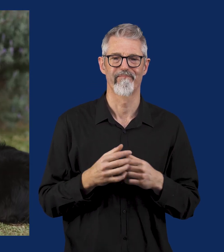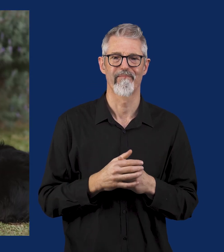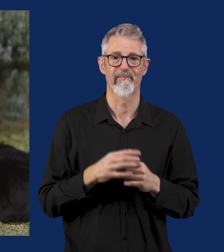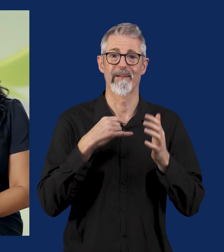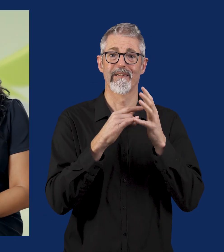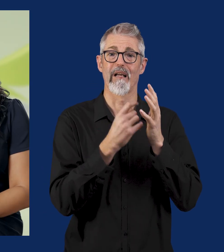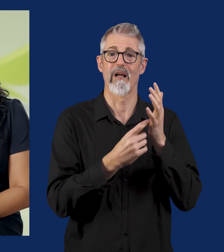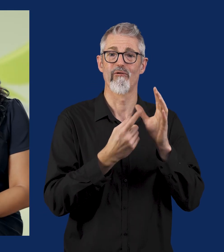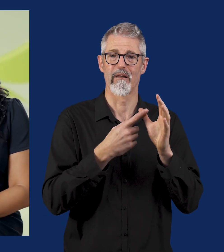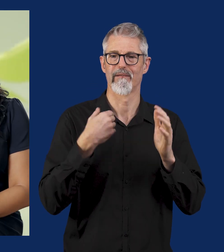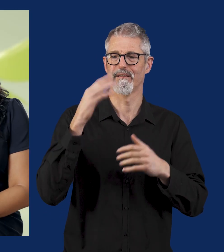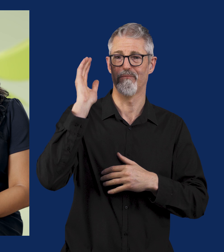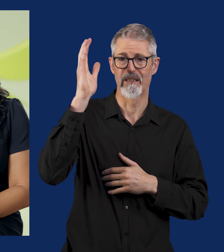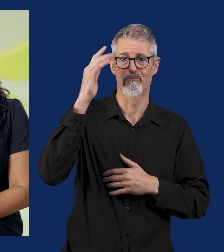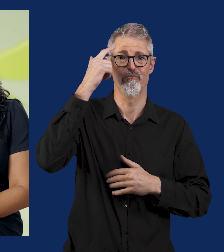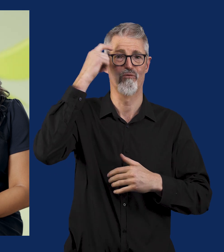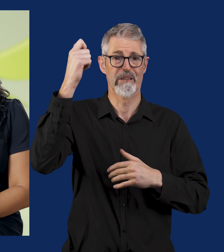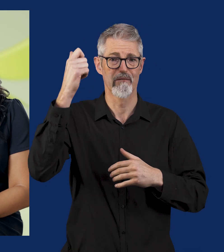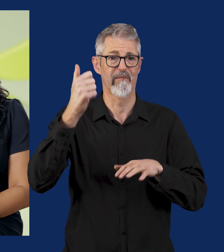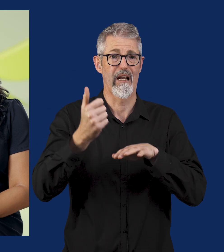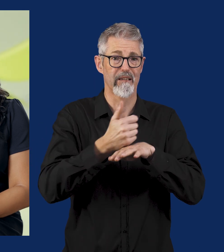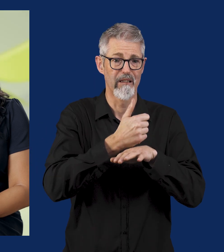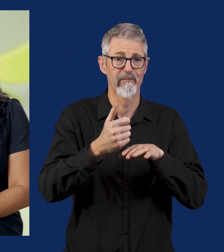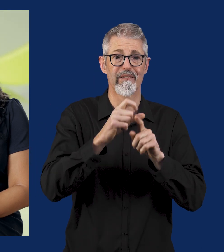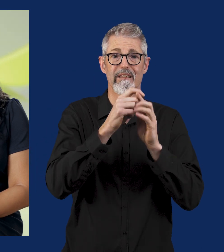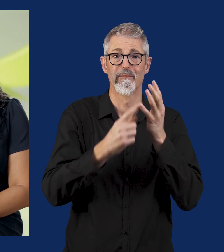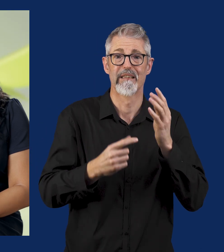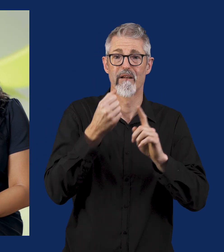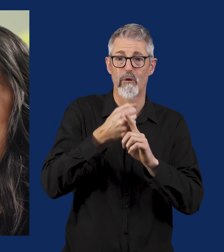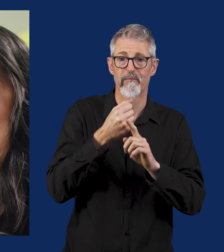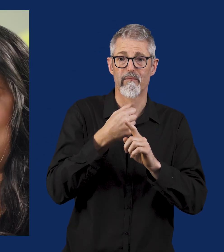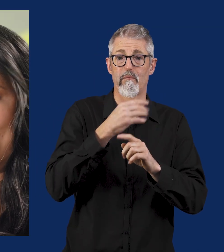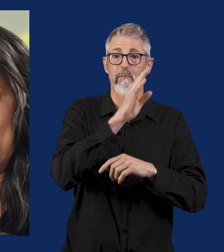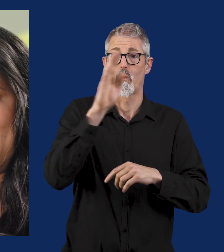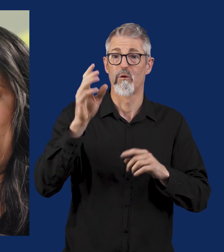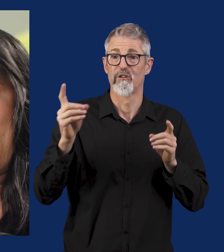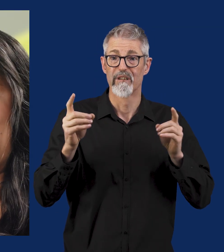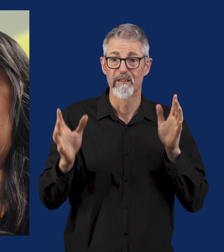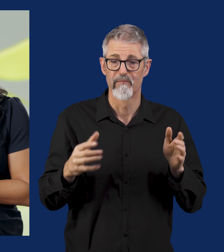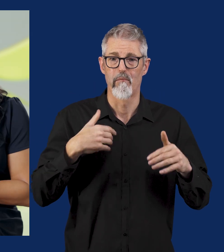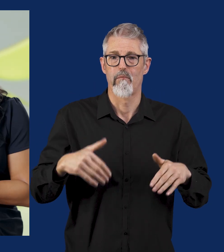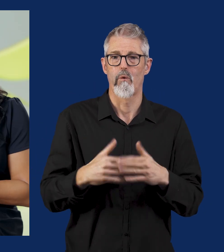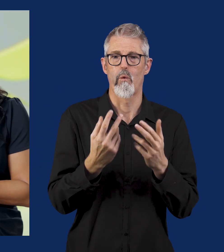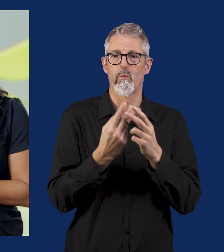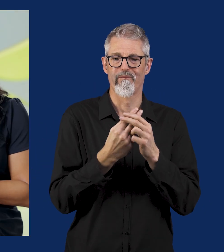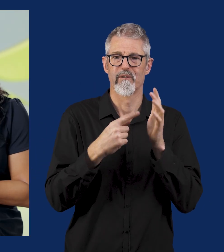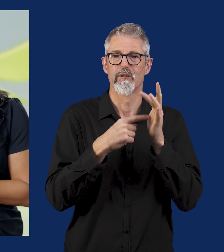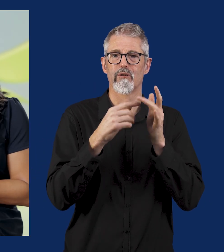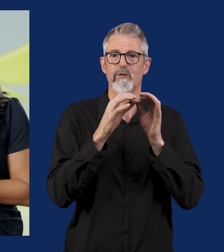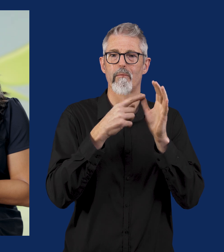I'm Sarah. I'm a speaker, creator, actor, disability advocate and board director. And I was born with a condition known